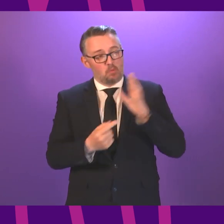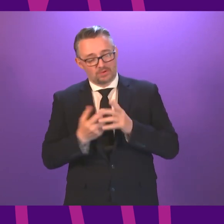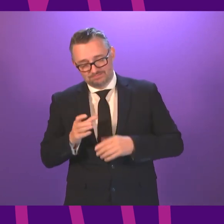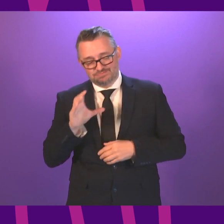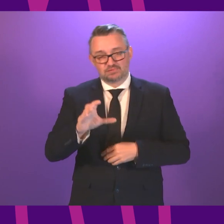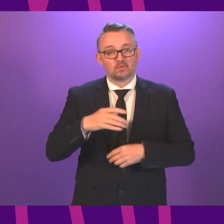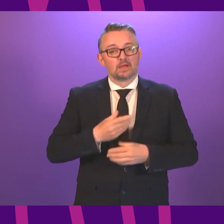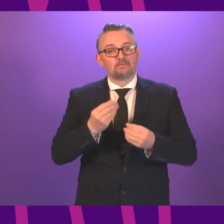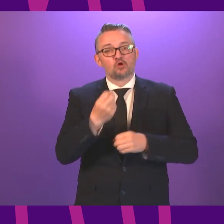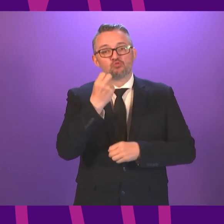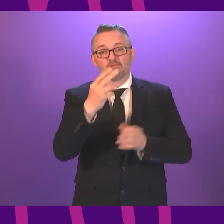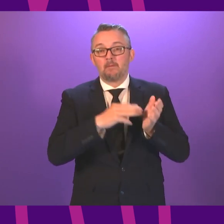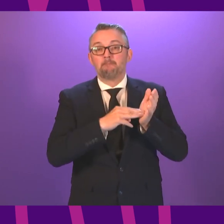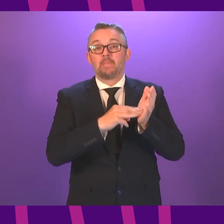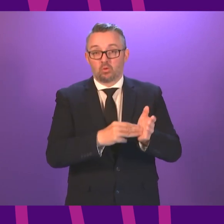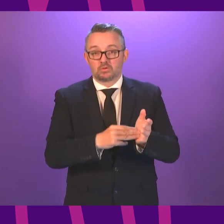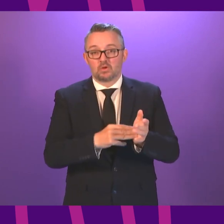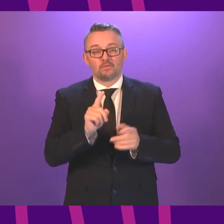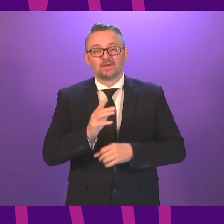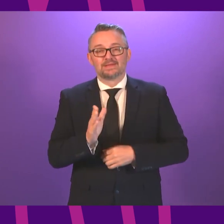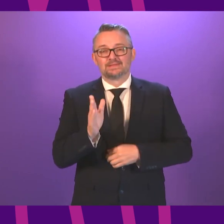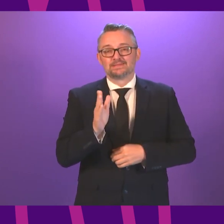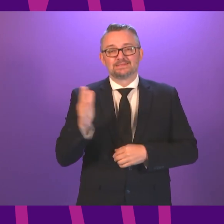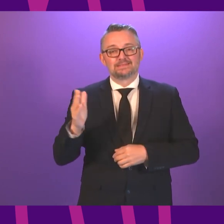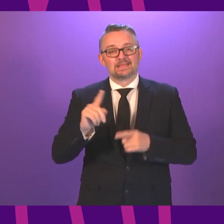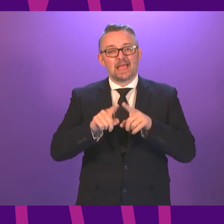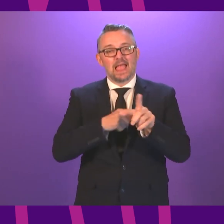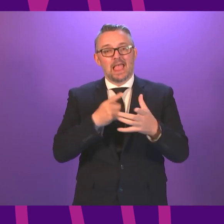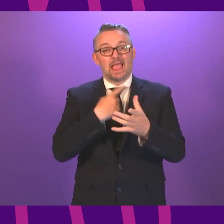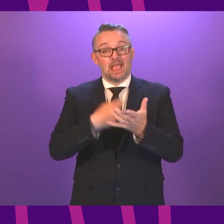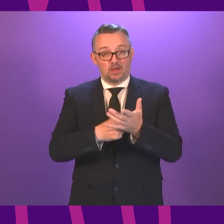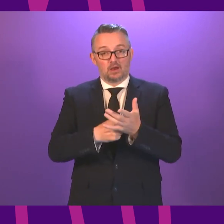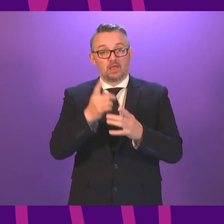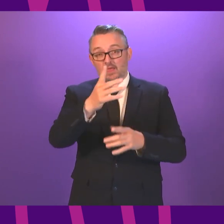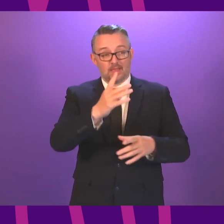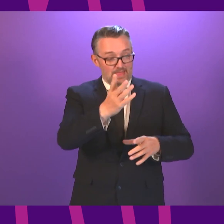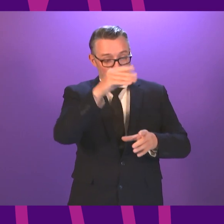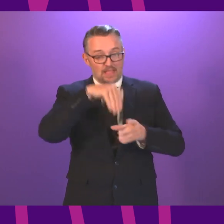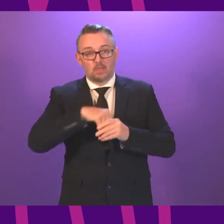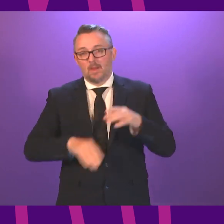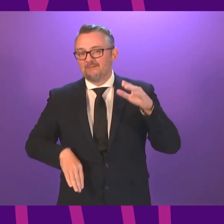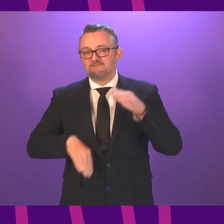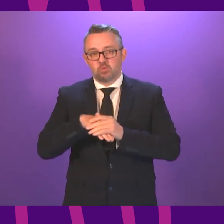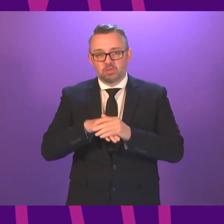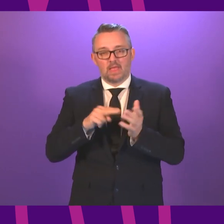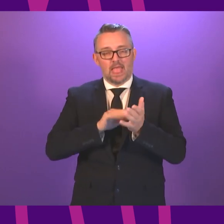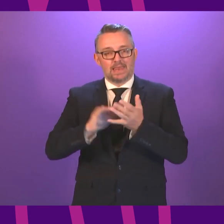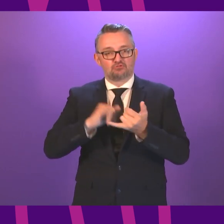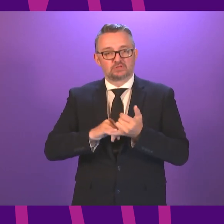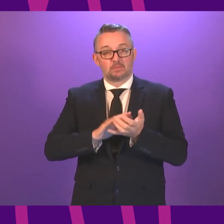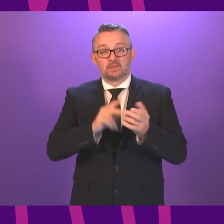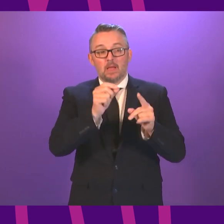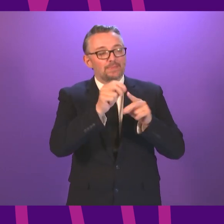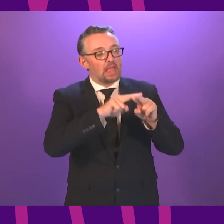providing £12 million to take the East Ayrshire Community Hospital into full NHS ownership, bringing its PFI